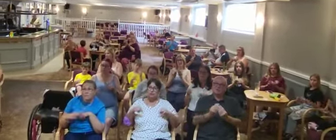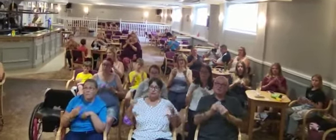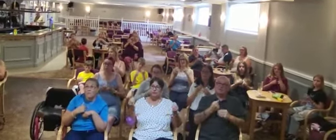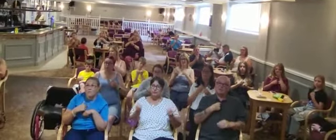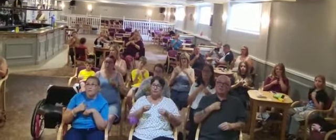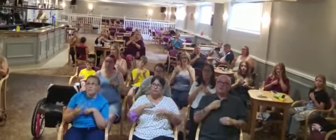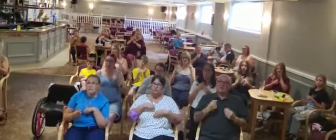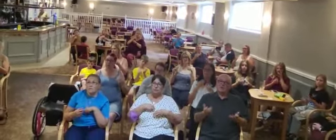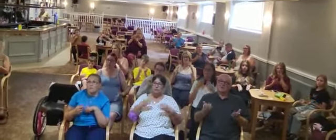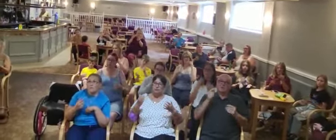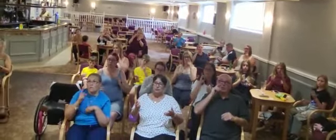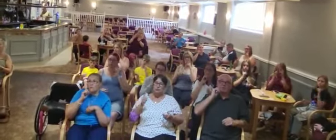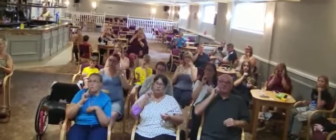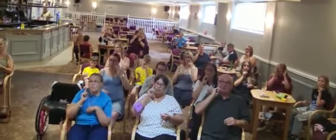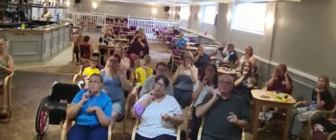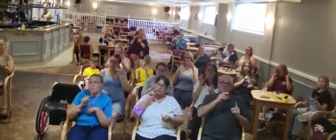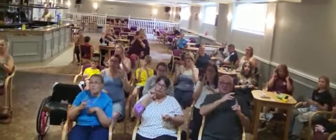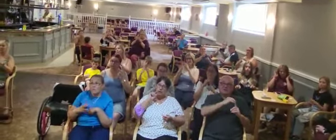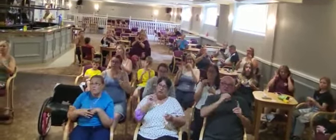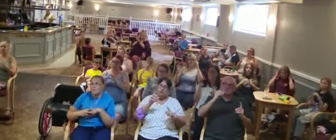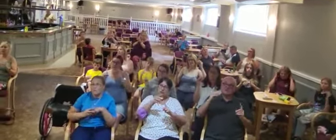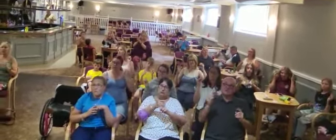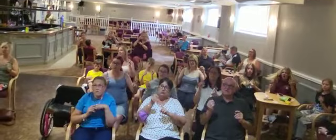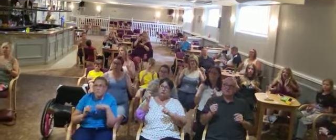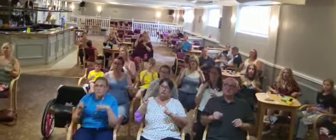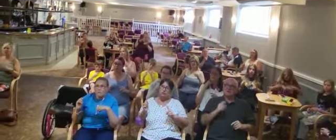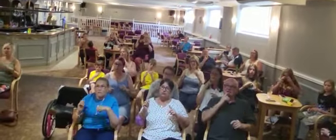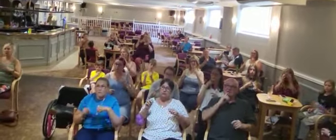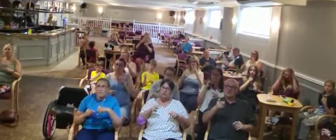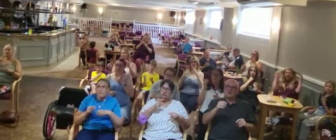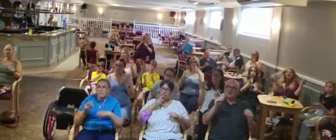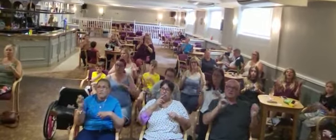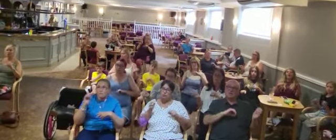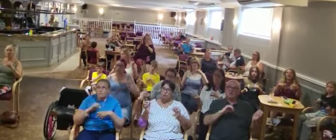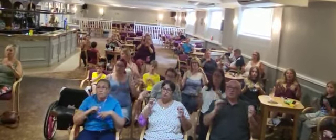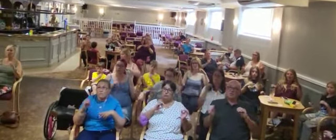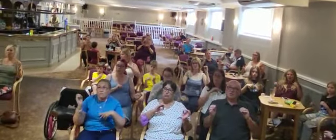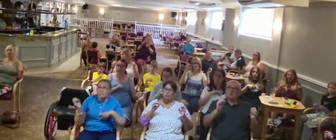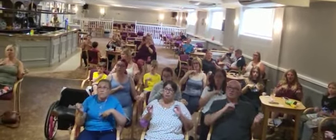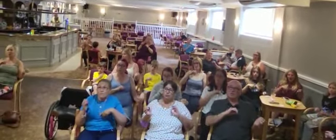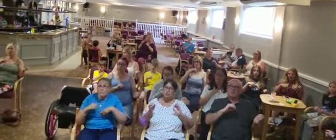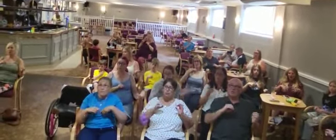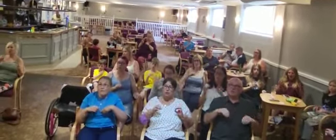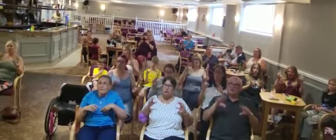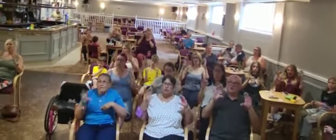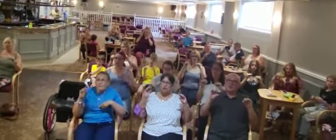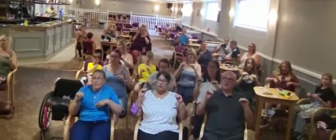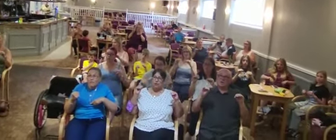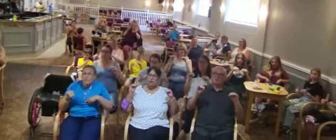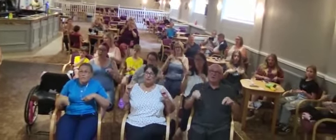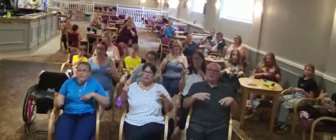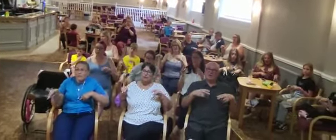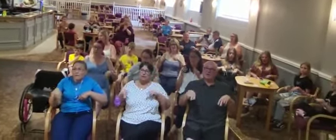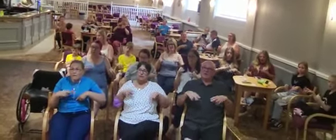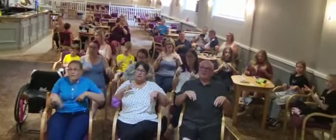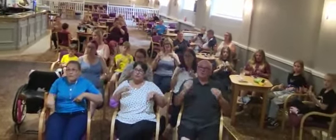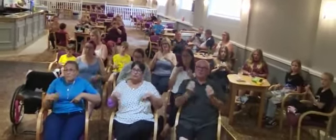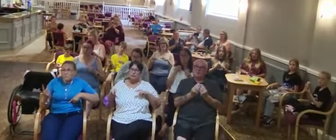with me This woman's my destiny She said, ooh, ooh, shut up and dance with